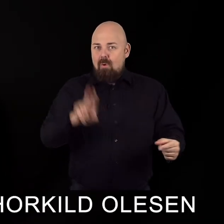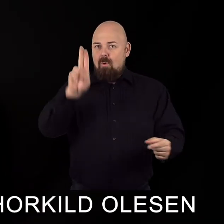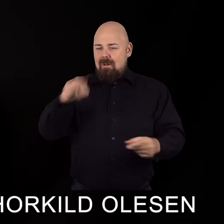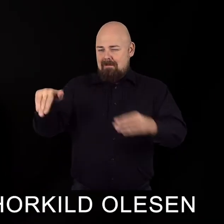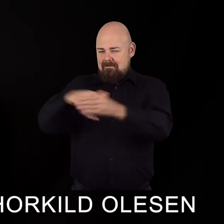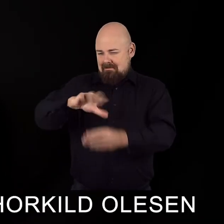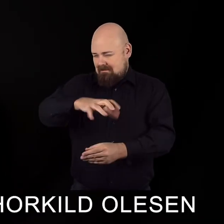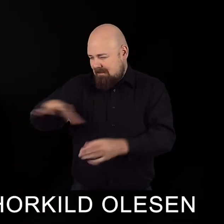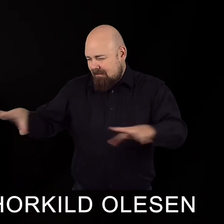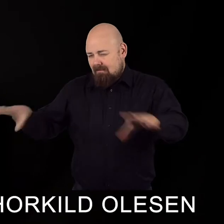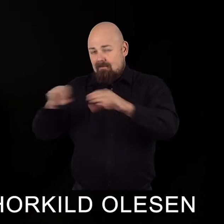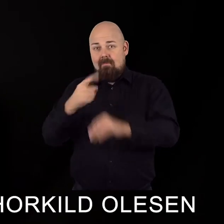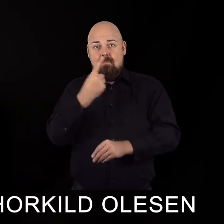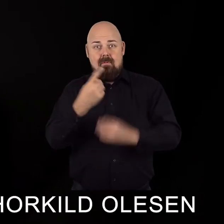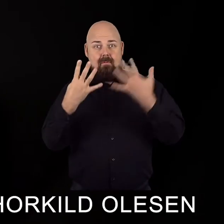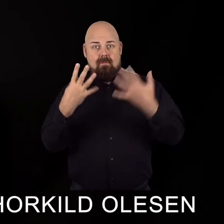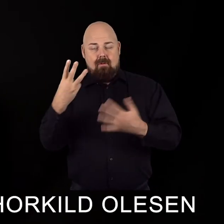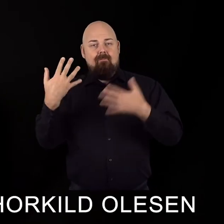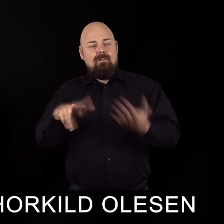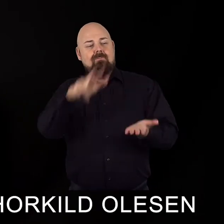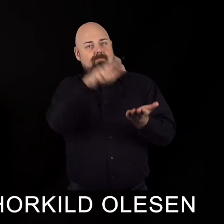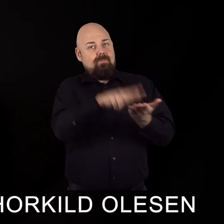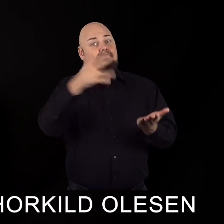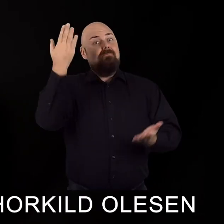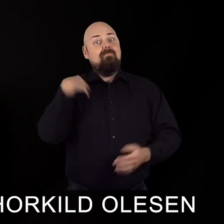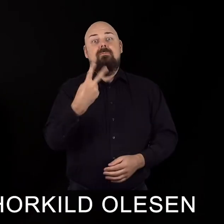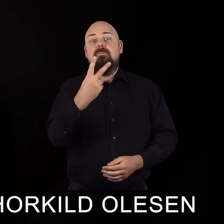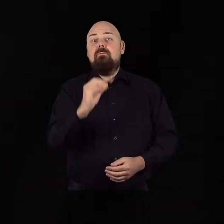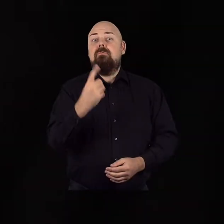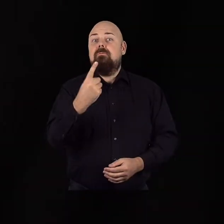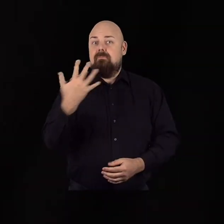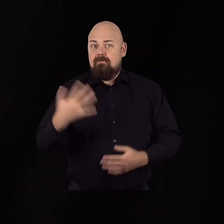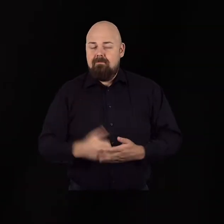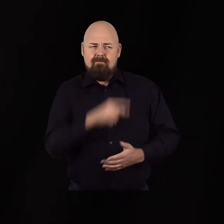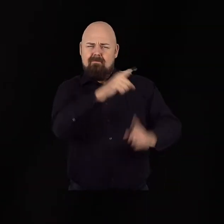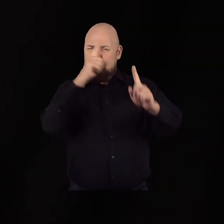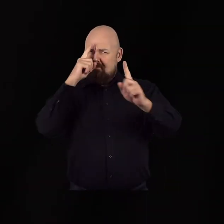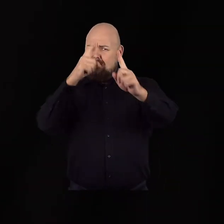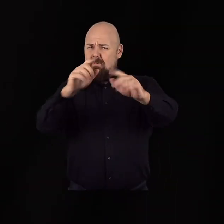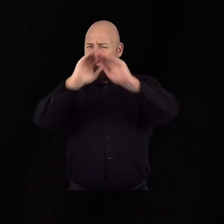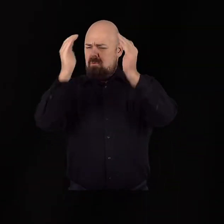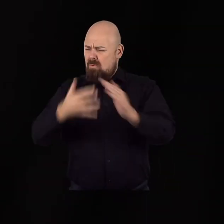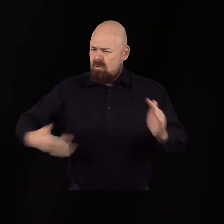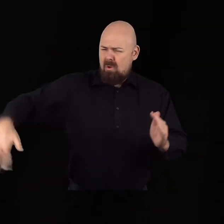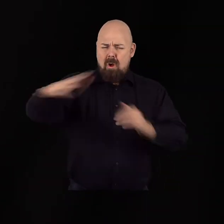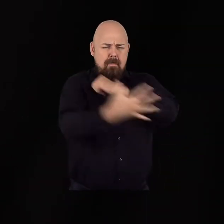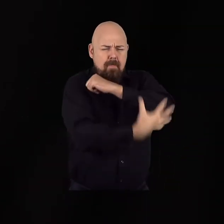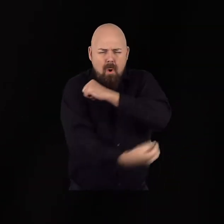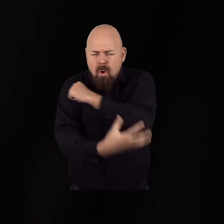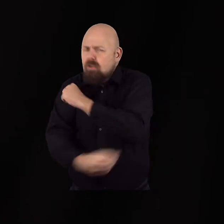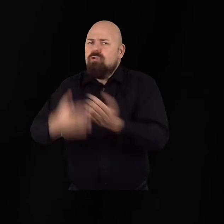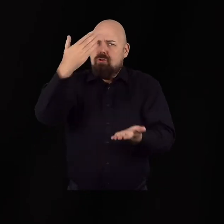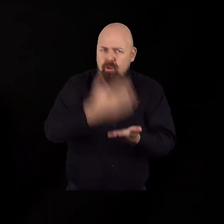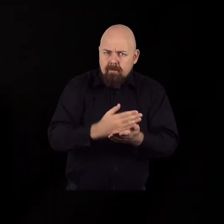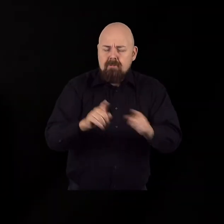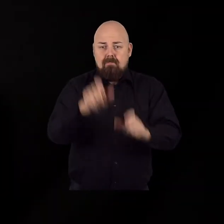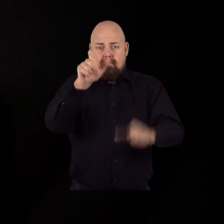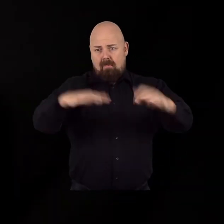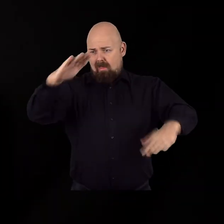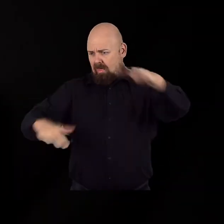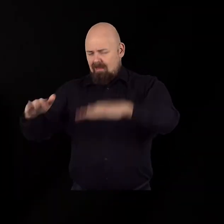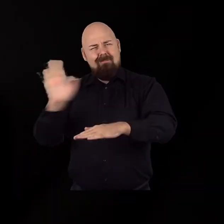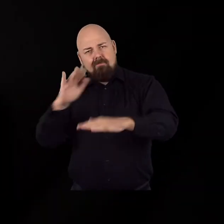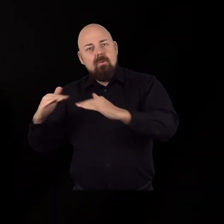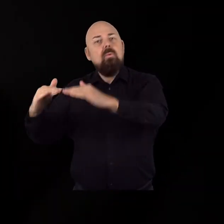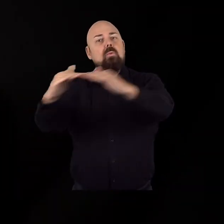UN adopted the 2030 Agenda for Sustainable Development, a global commitment to end all poverty and to